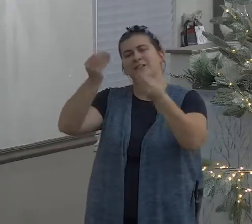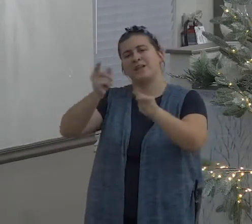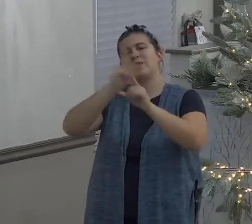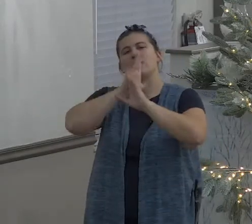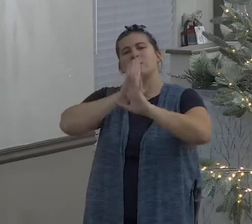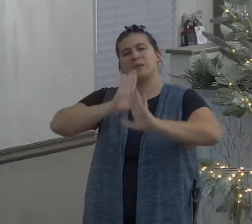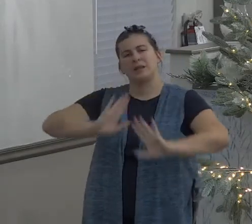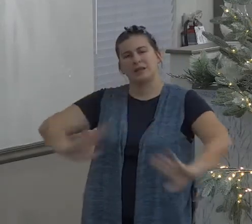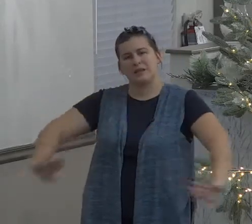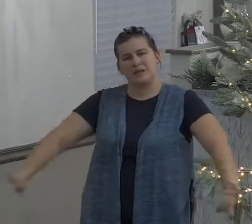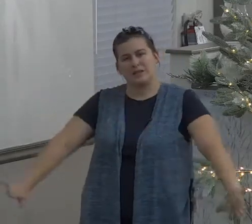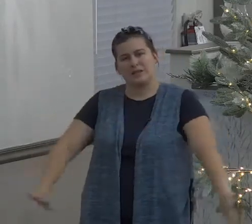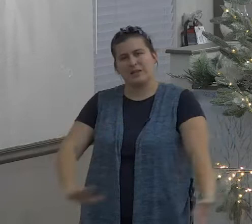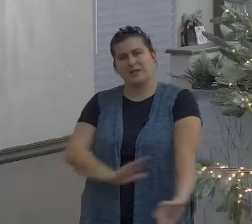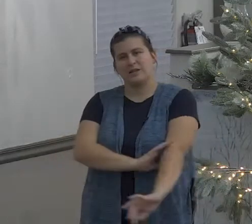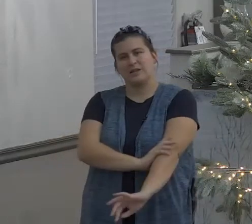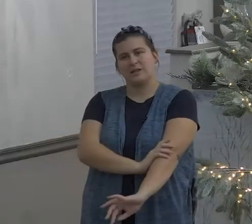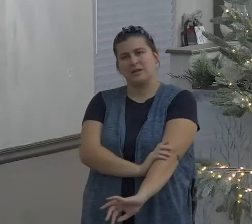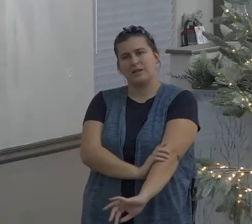their God is